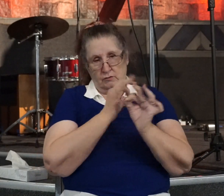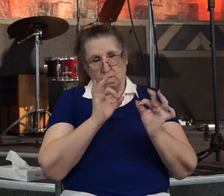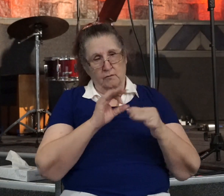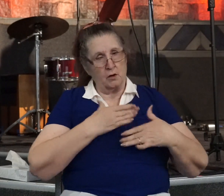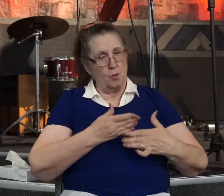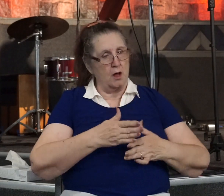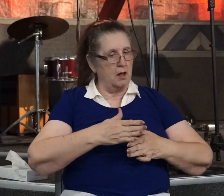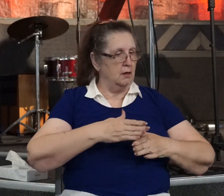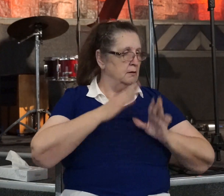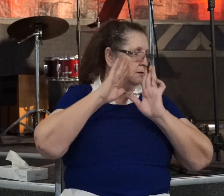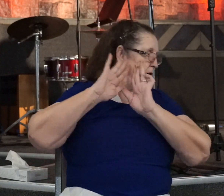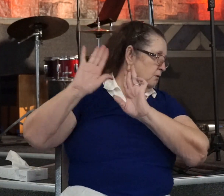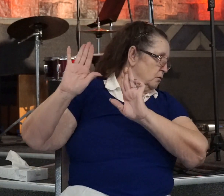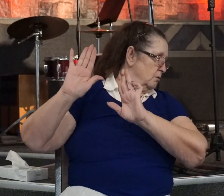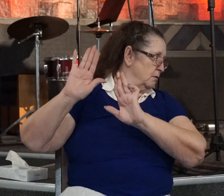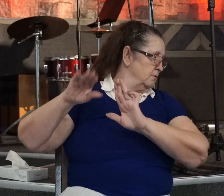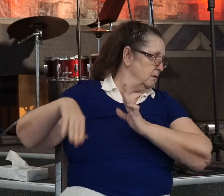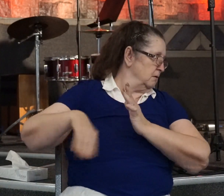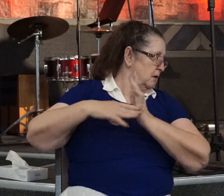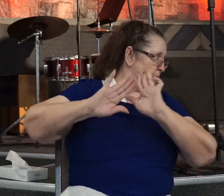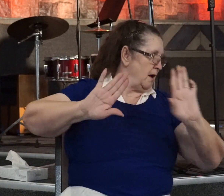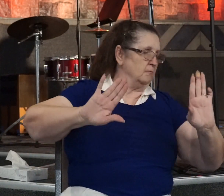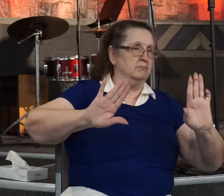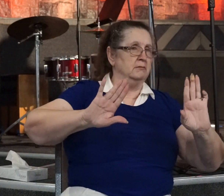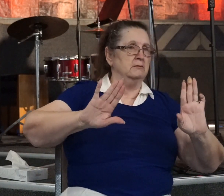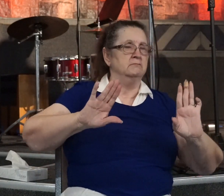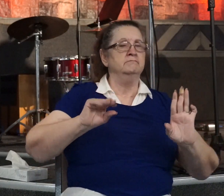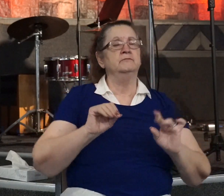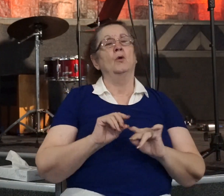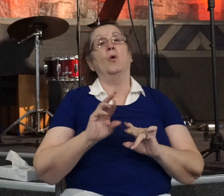Kick back against the goals or we can say, okay, here I am, Lord.